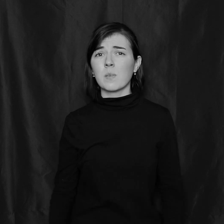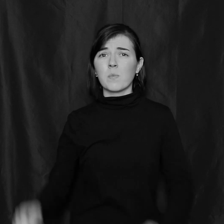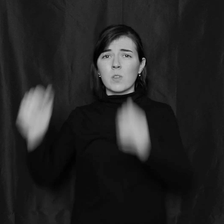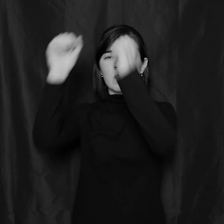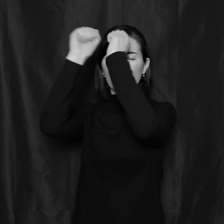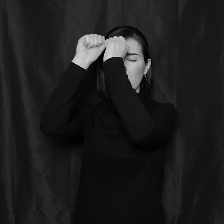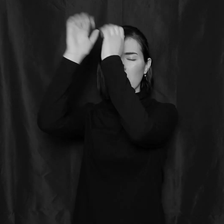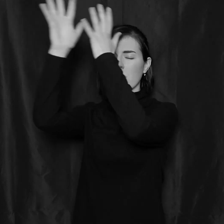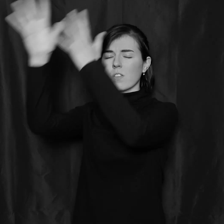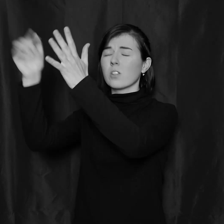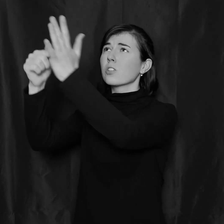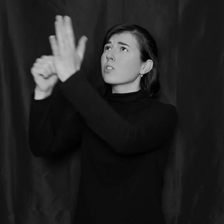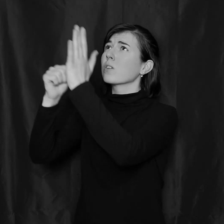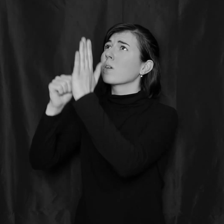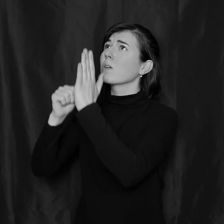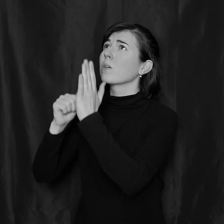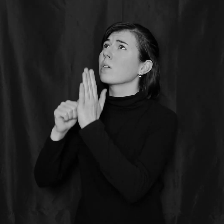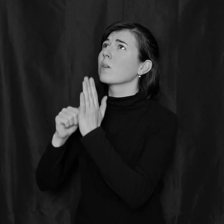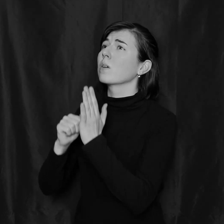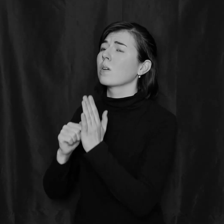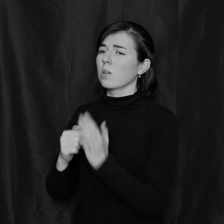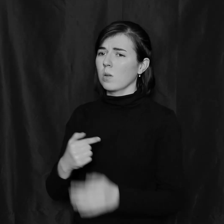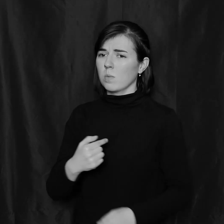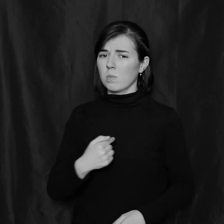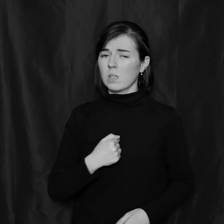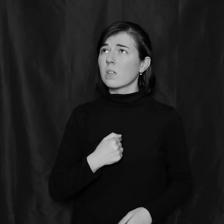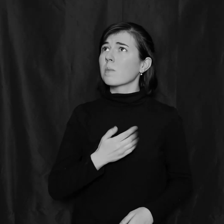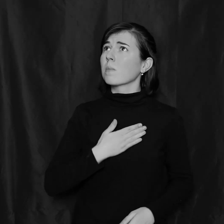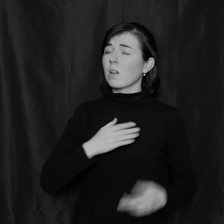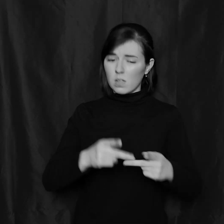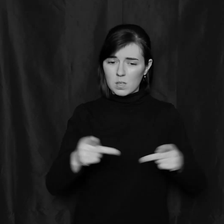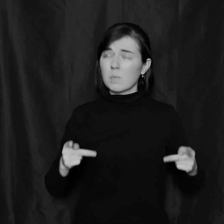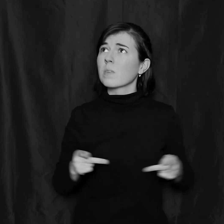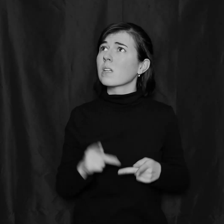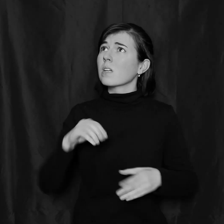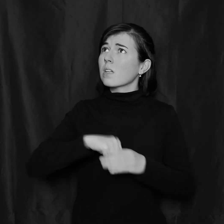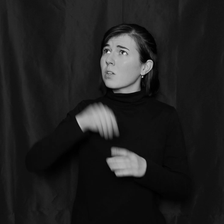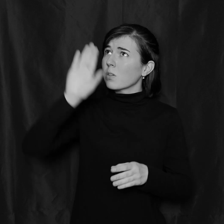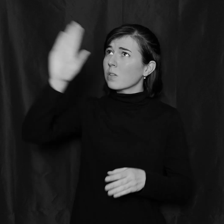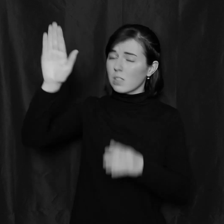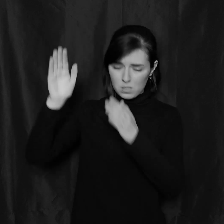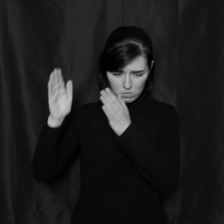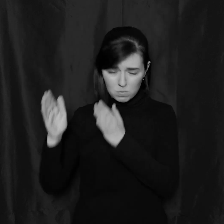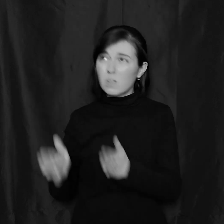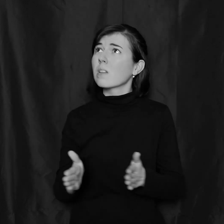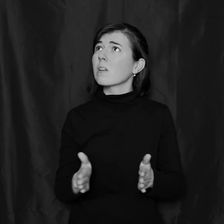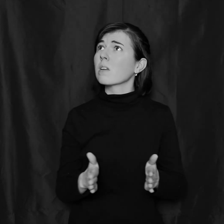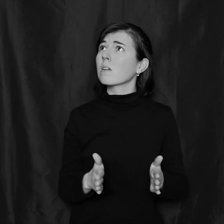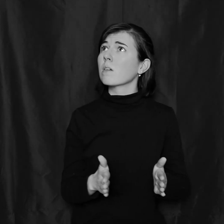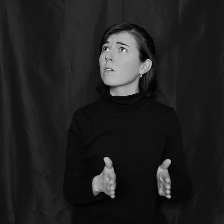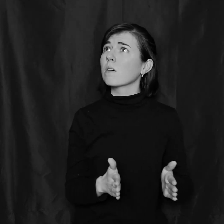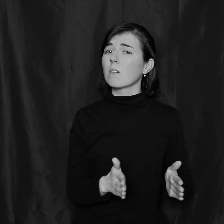Father, show me where I fit into this plan of Yours.